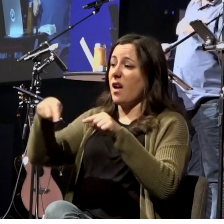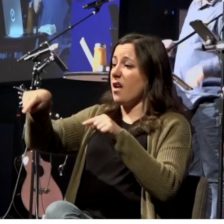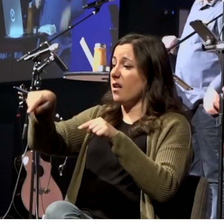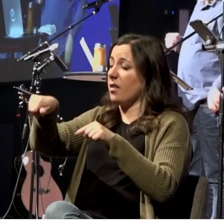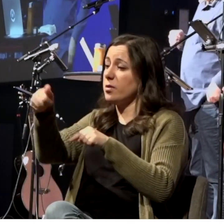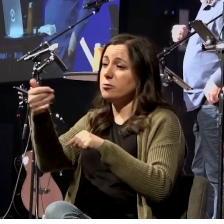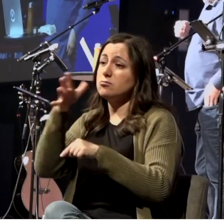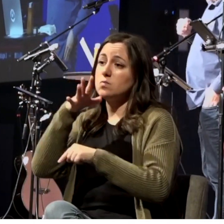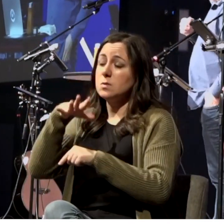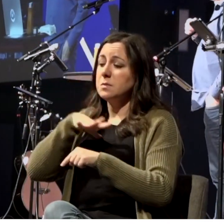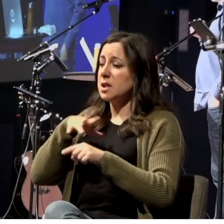and